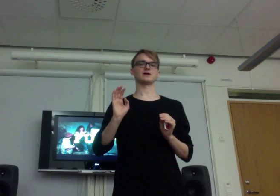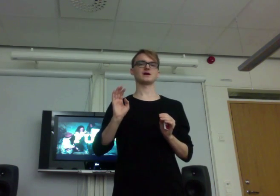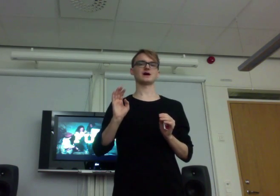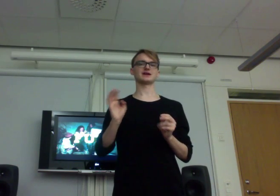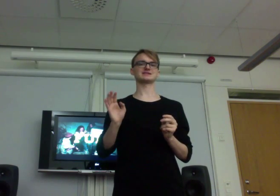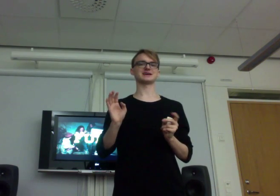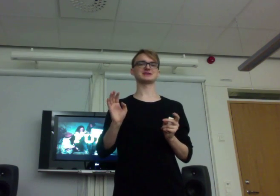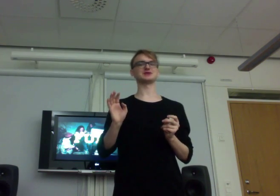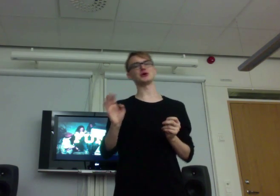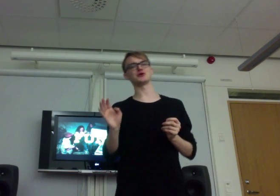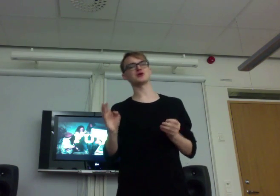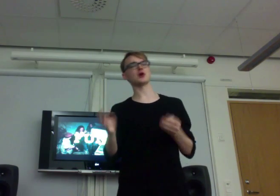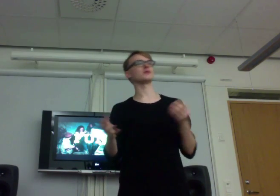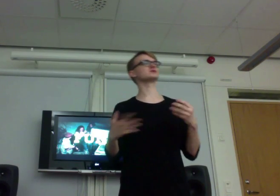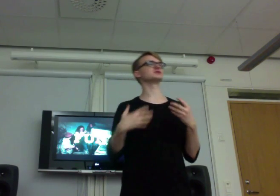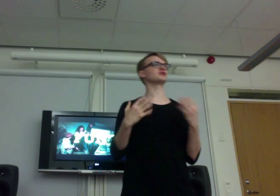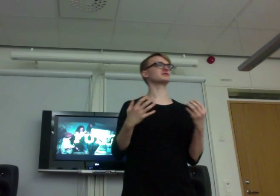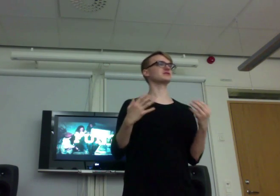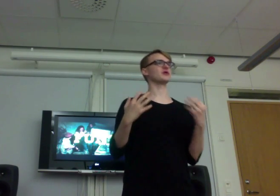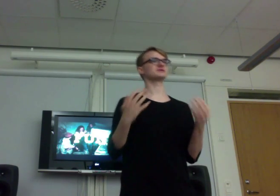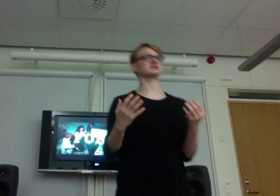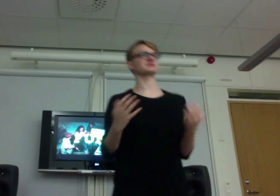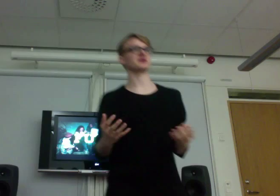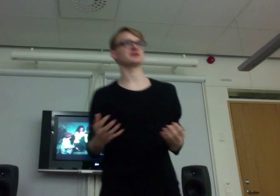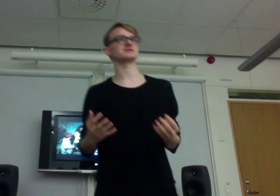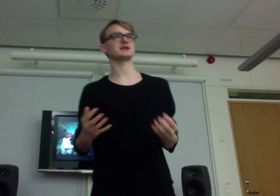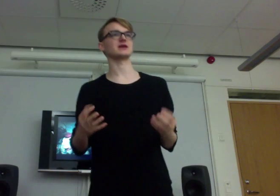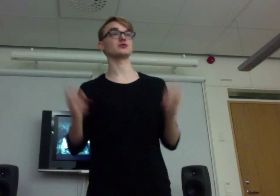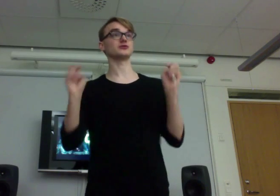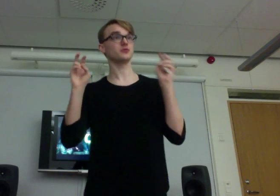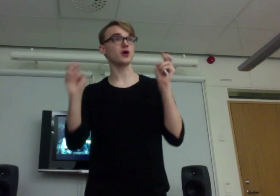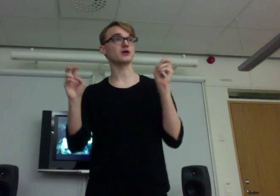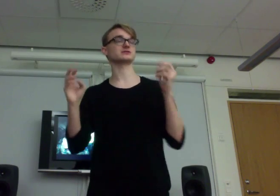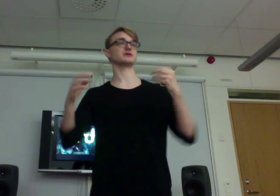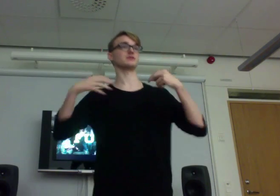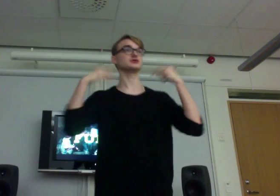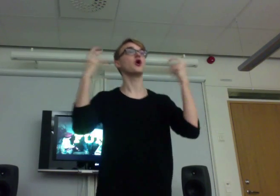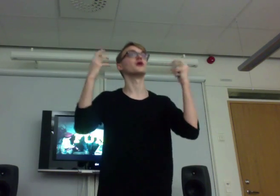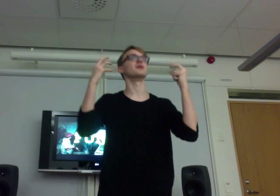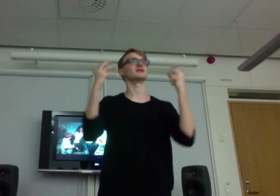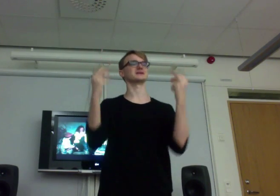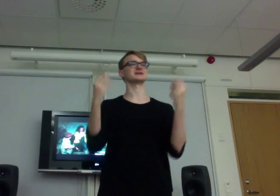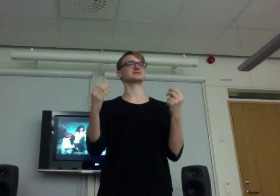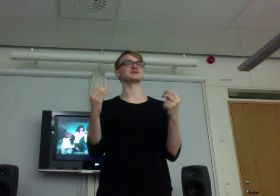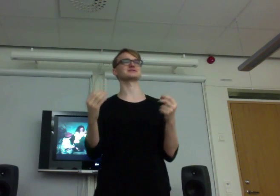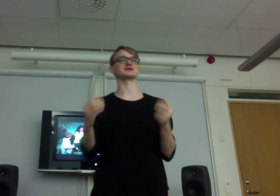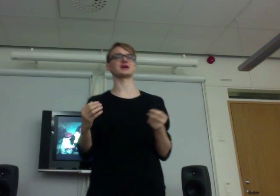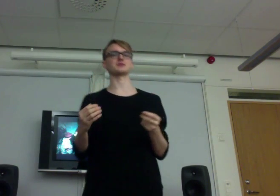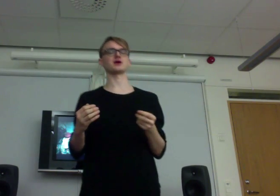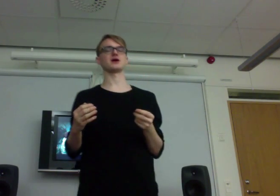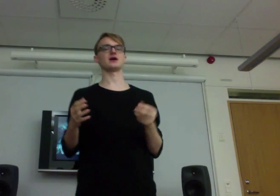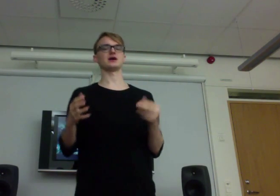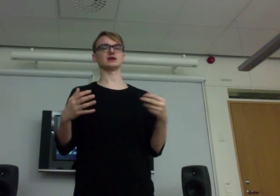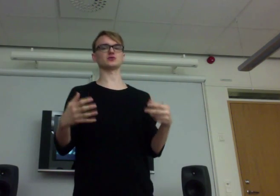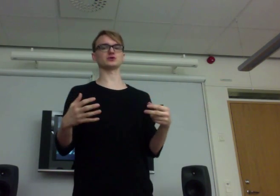Annika said, no, Kapo was not the worst experience in a game. Well, not the worst, but the most horrible experience in a game. It was,